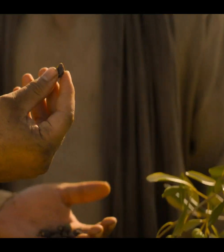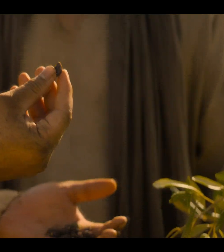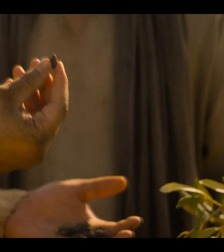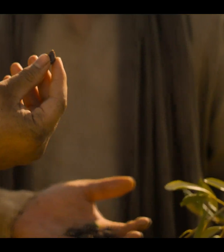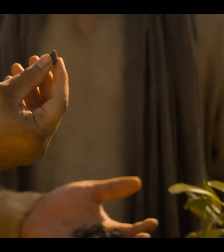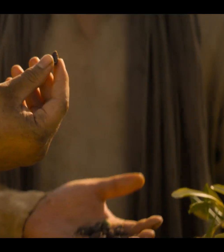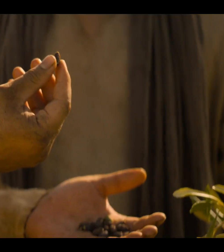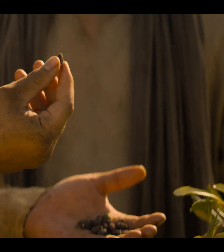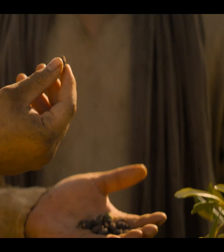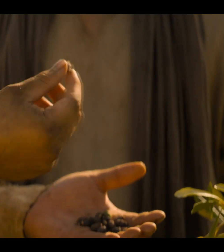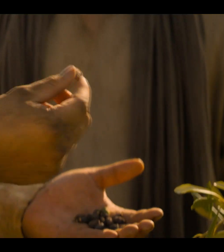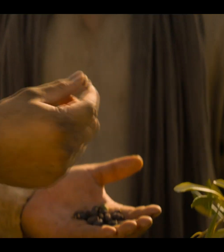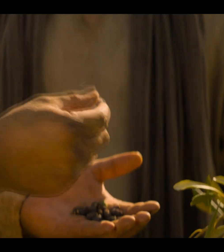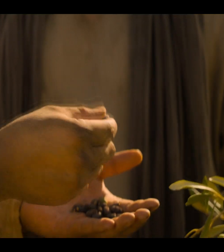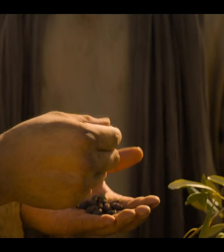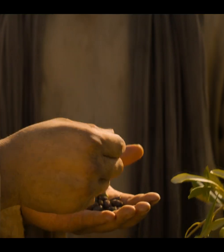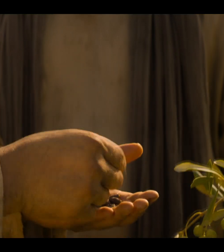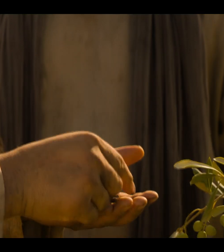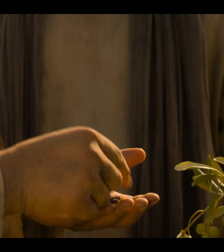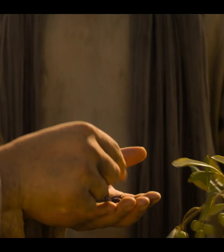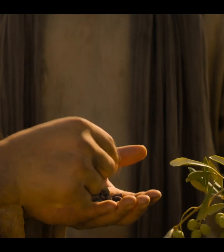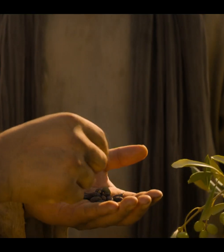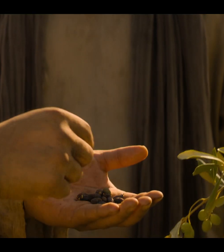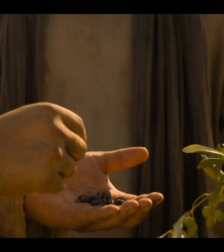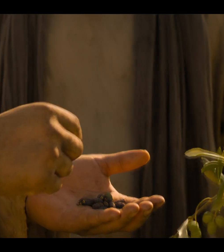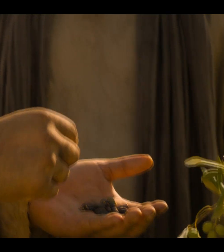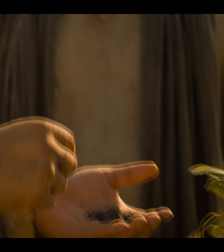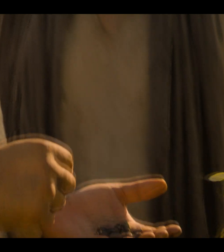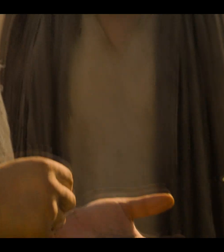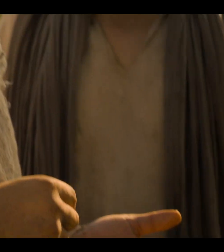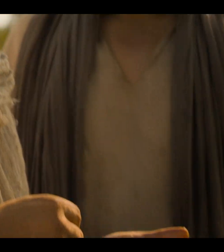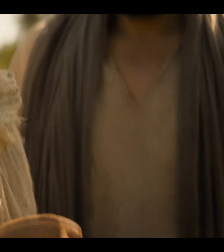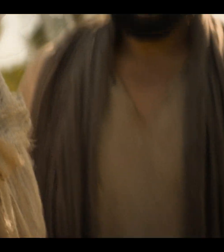A a a a a a a Oh,